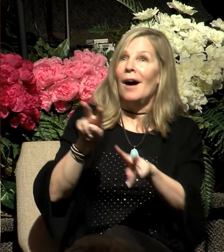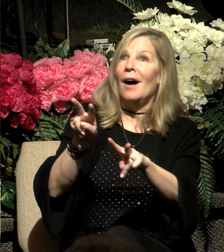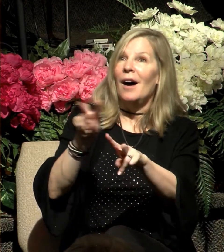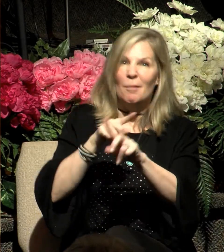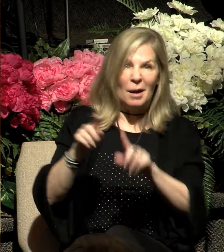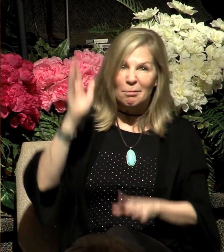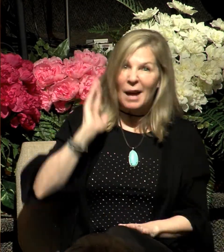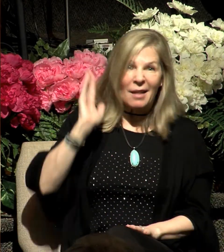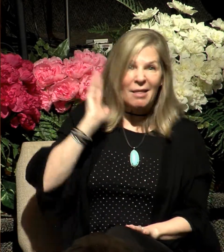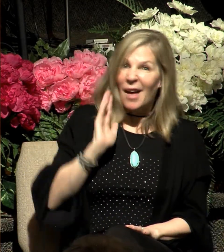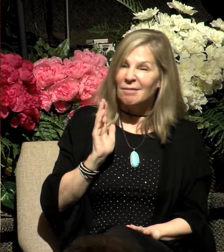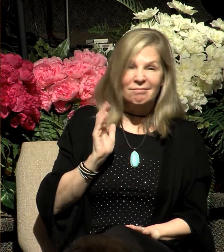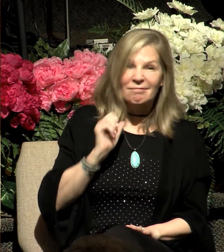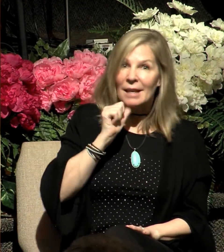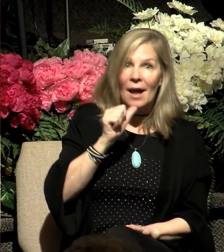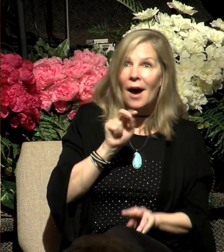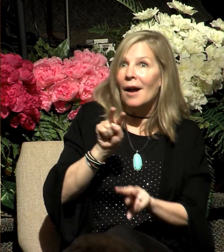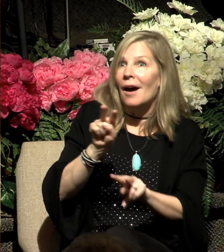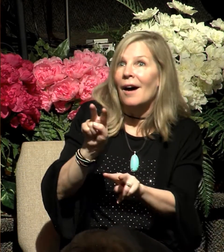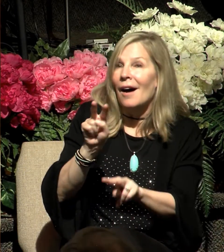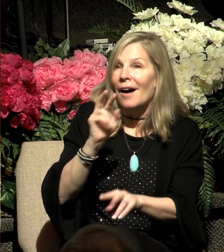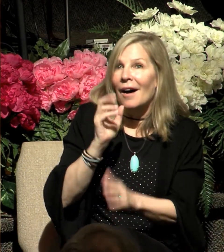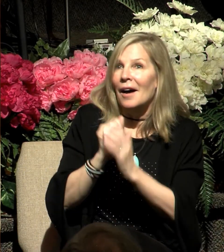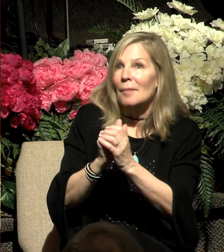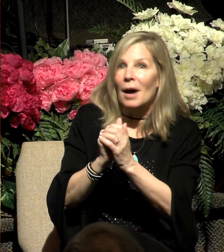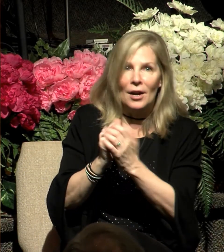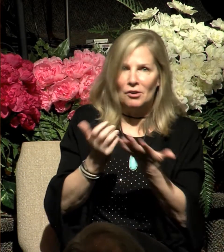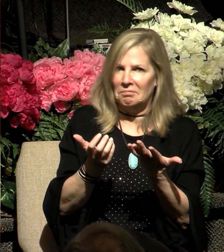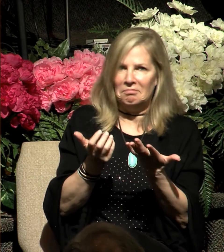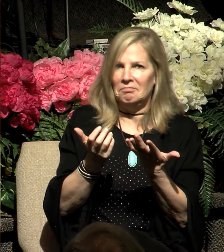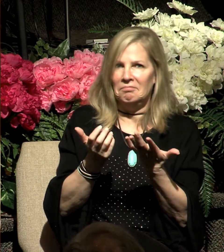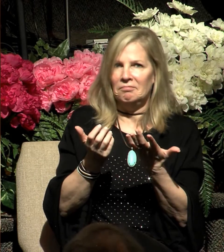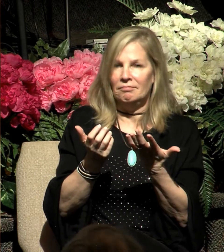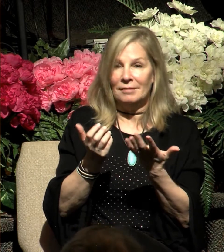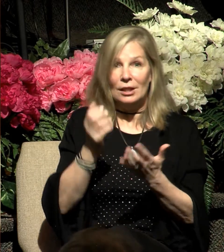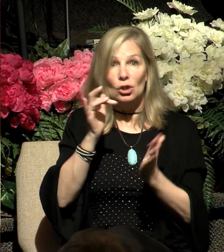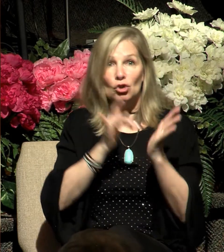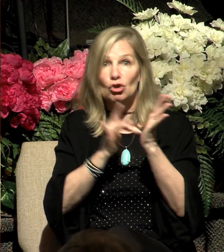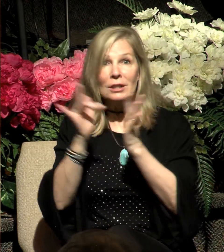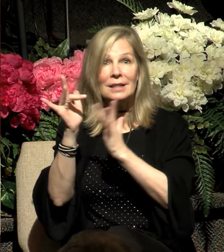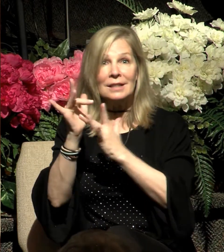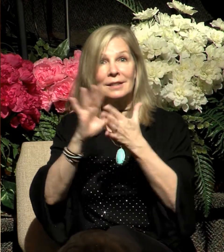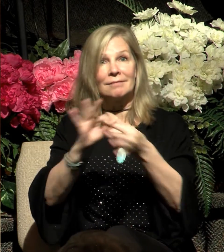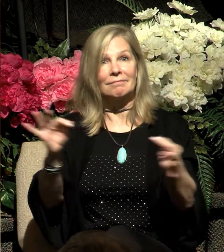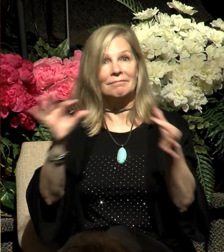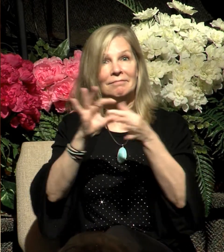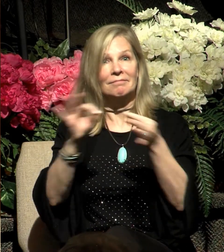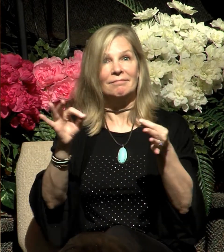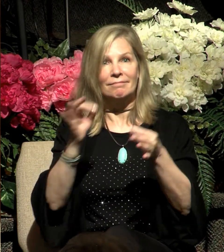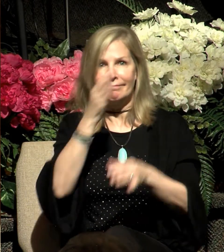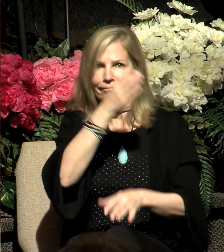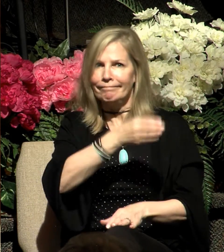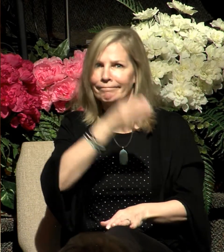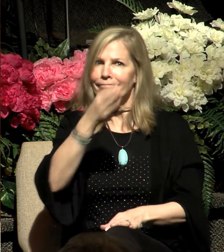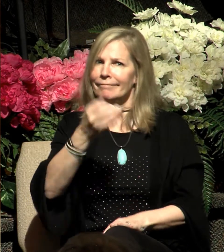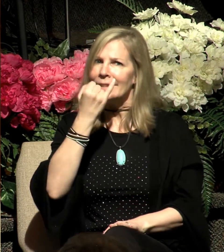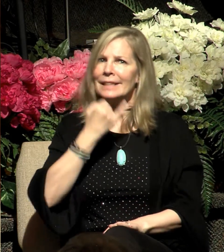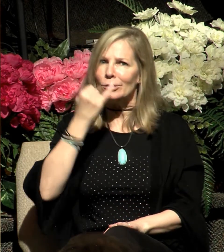not admired in their day. Listen to what Jesus said concerning the pattern of Israel in rejecting God's